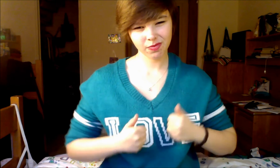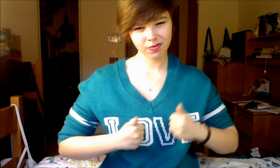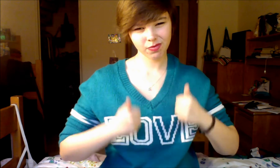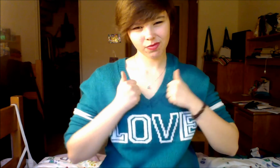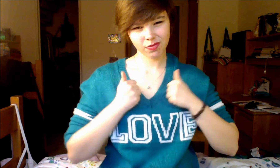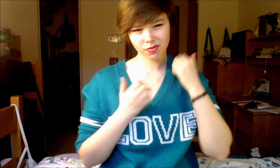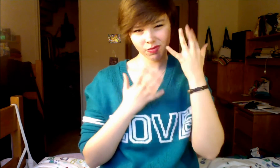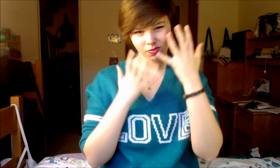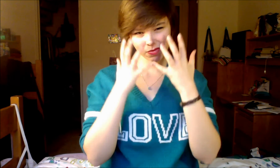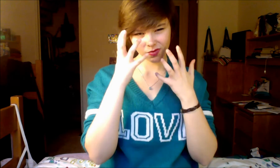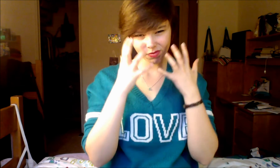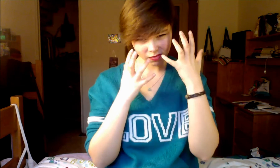my address